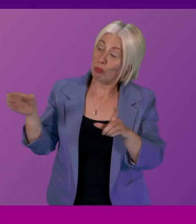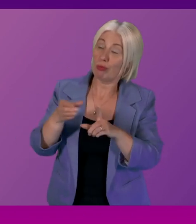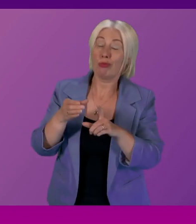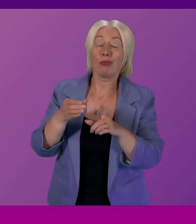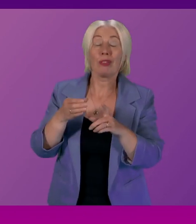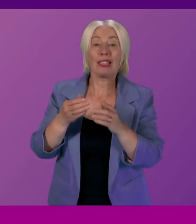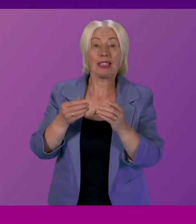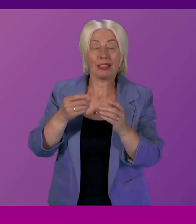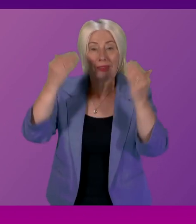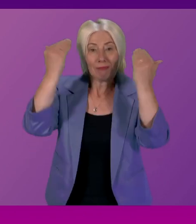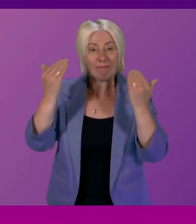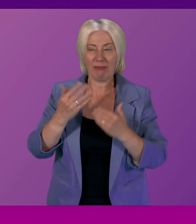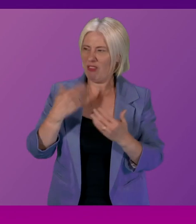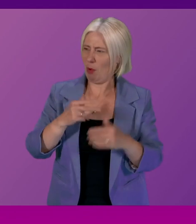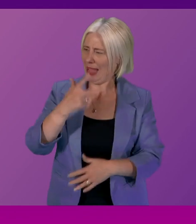since